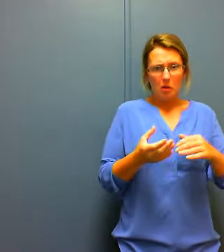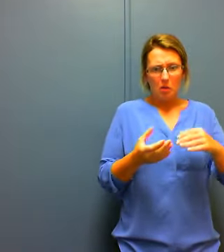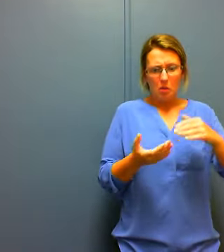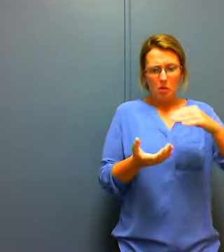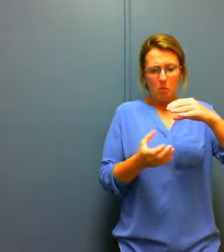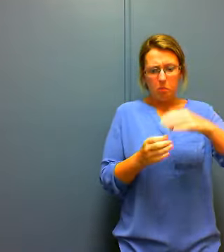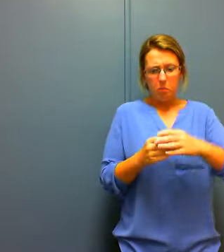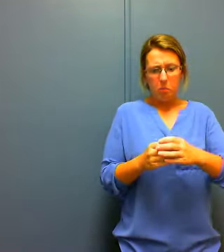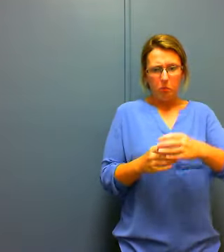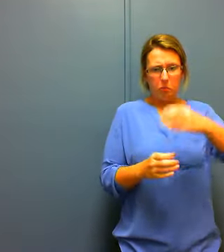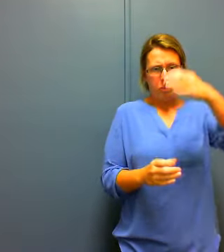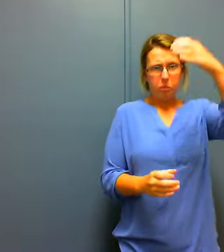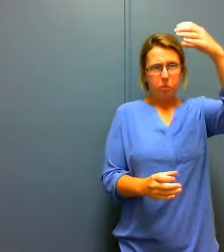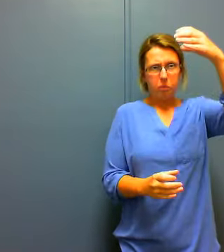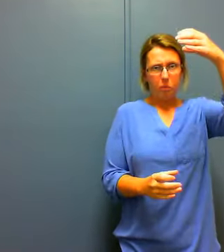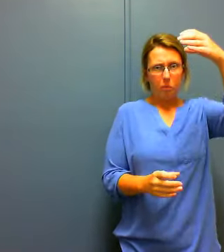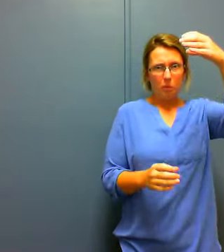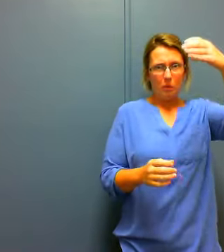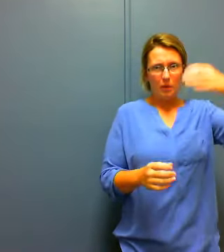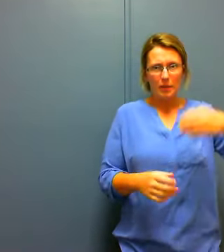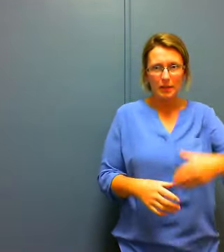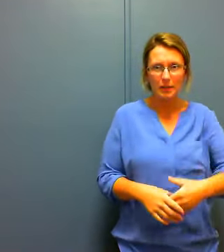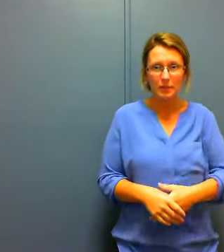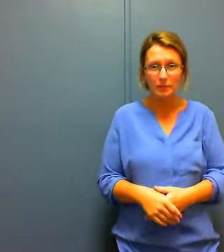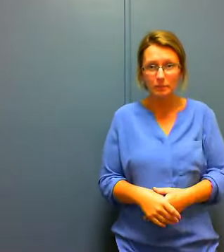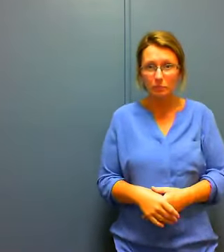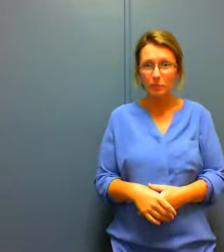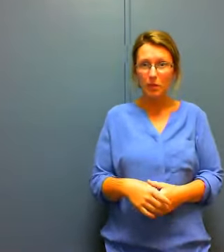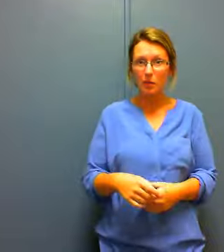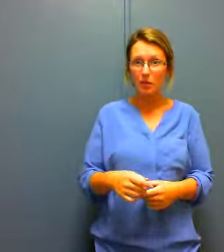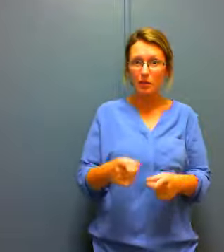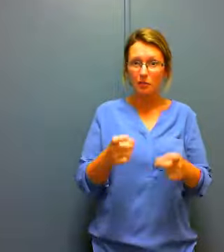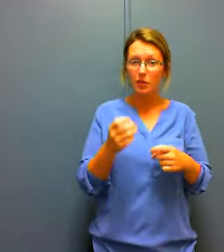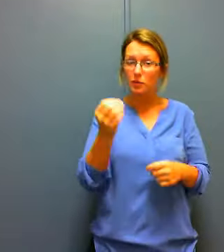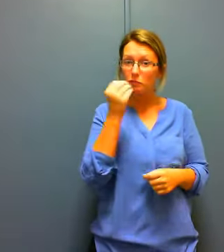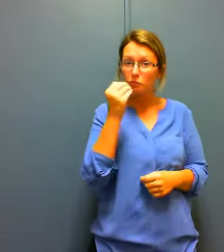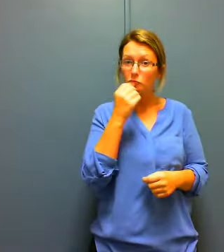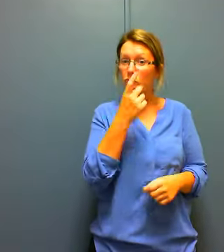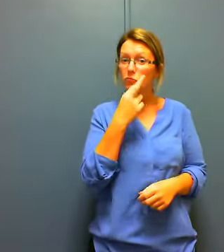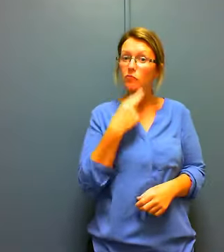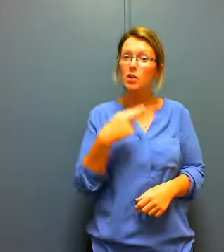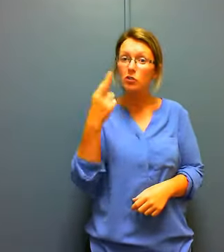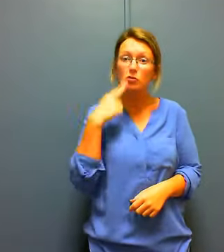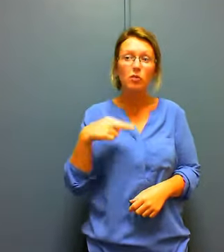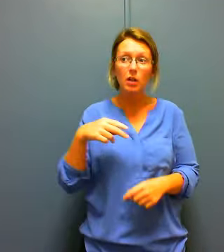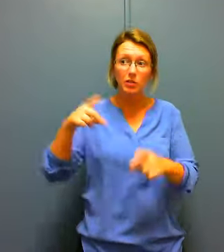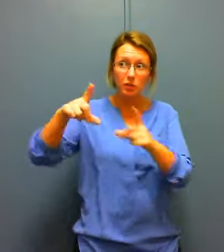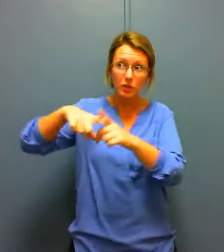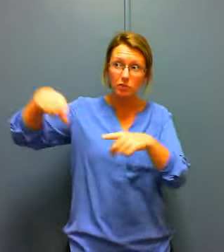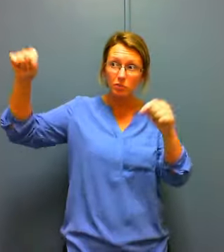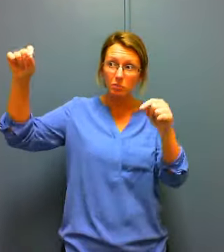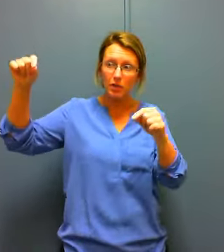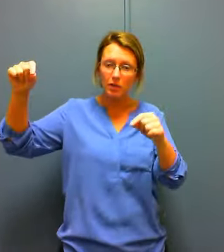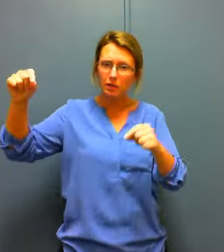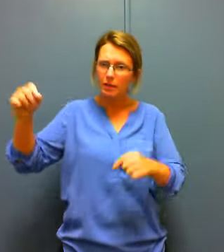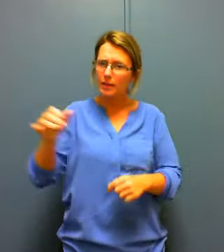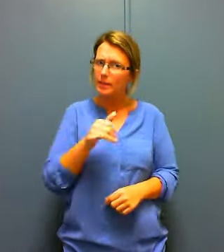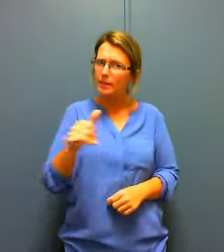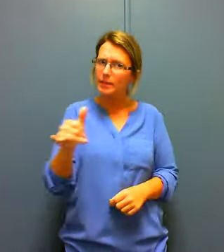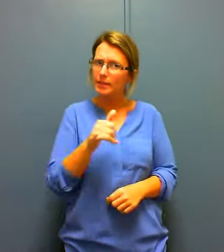gigantic fast food restaurants in Japan have some of the same menu items but they're smaller there than they